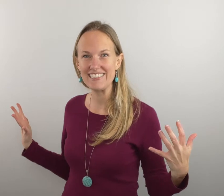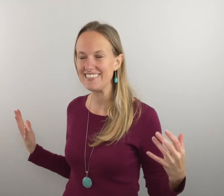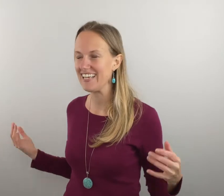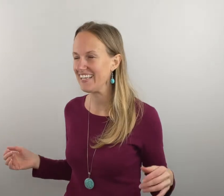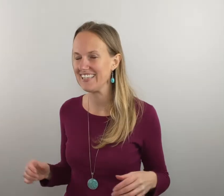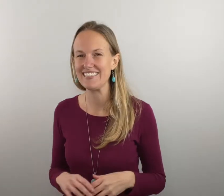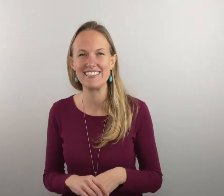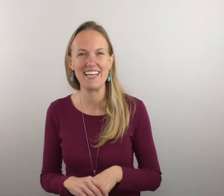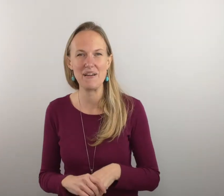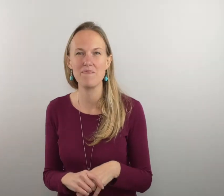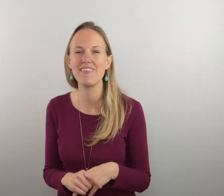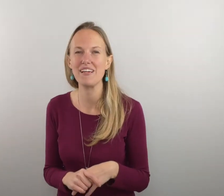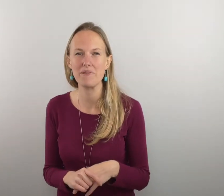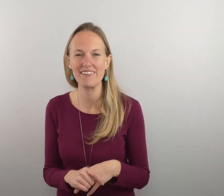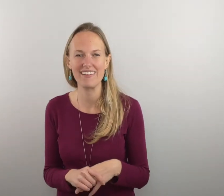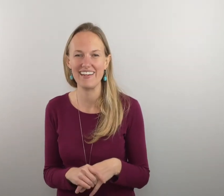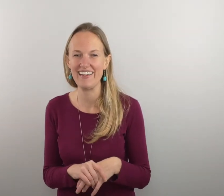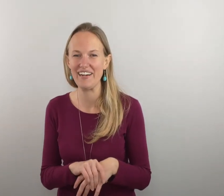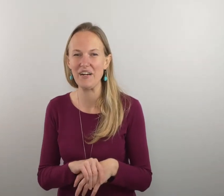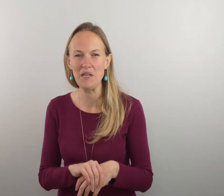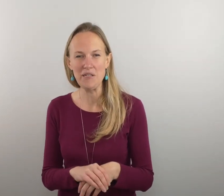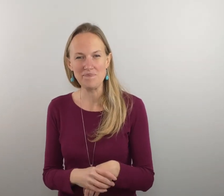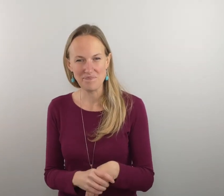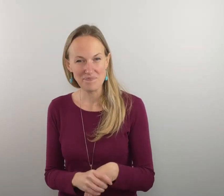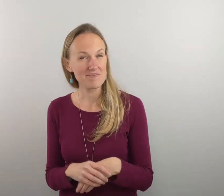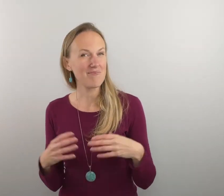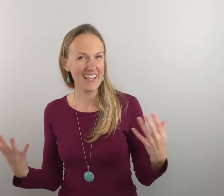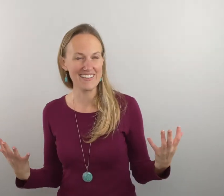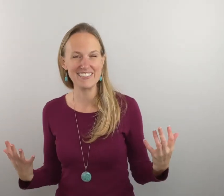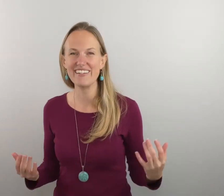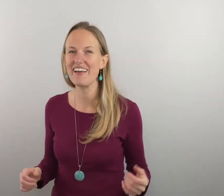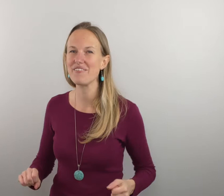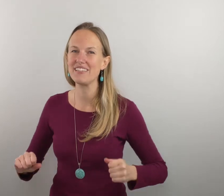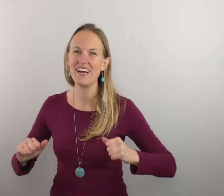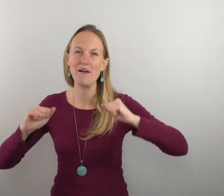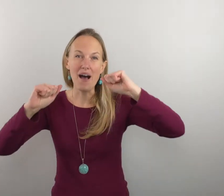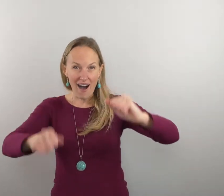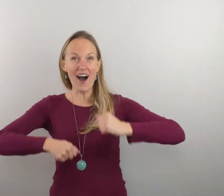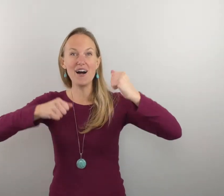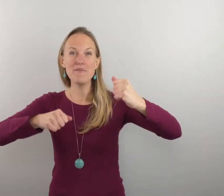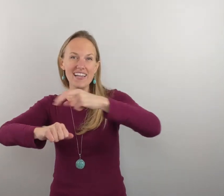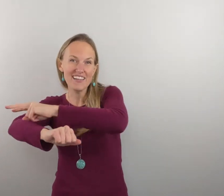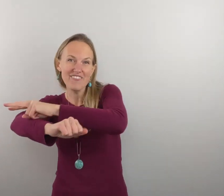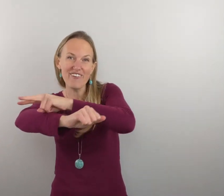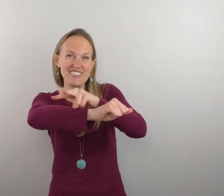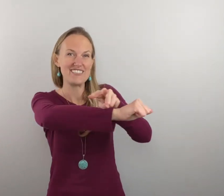to signing this that i'm think i'm a little giddy here okay okay let's try that from the top almighty fortress